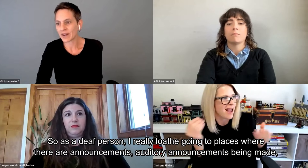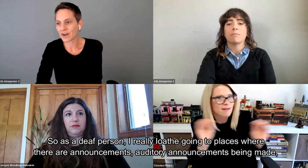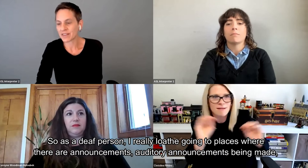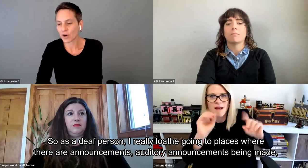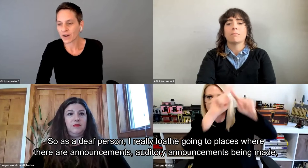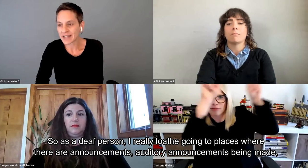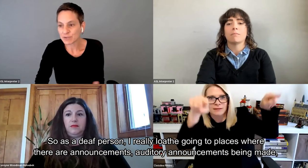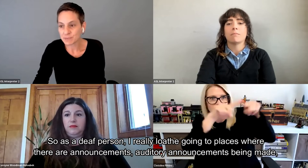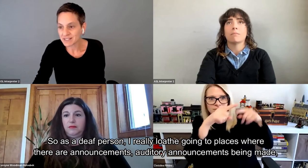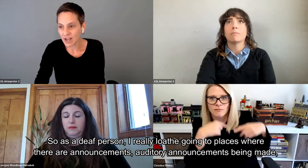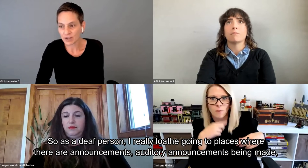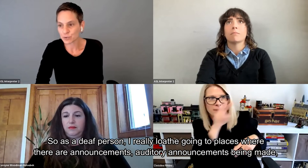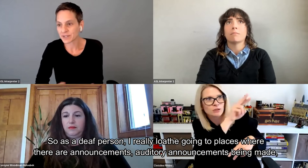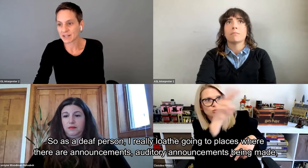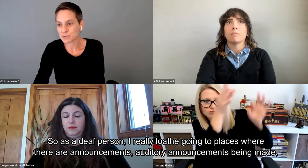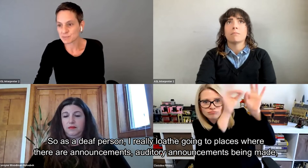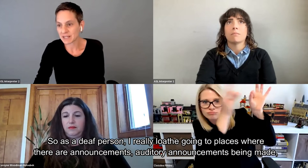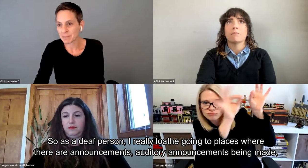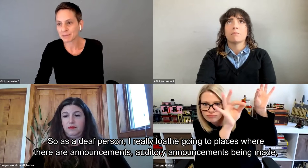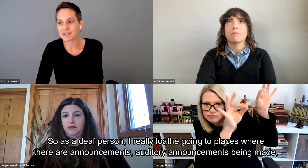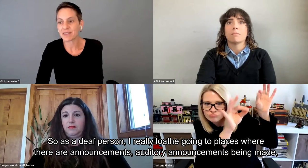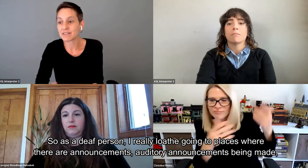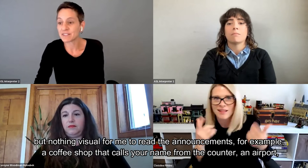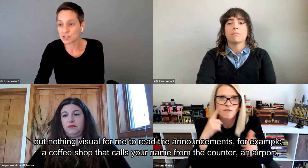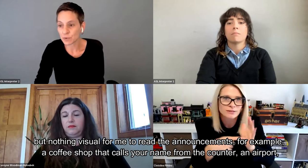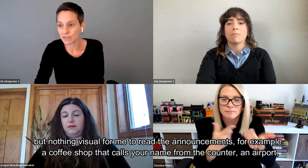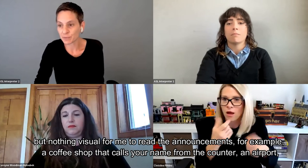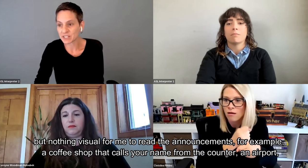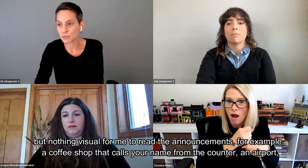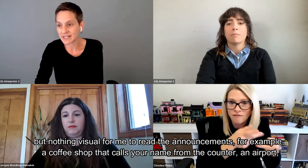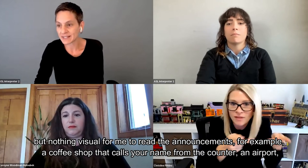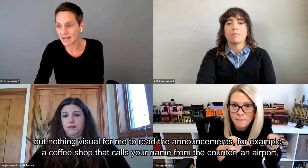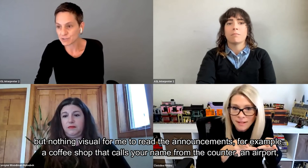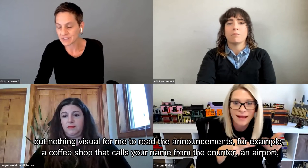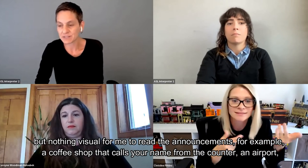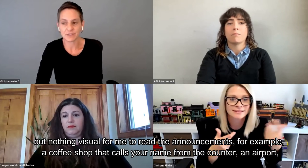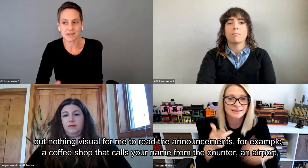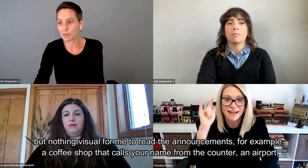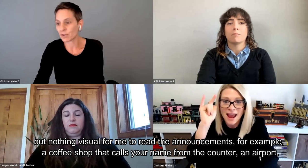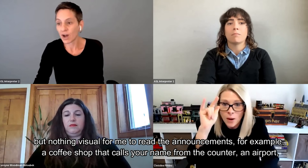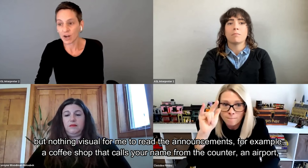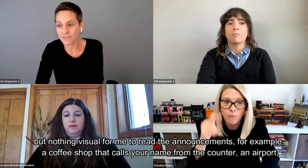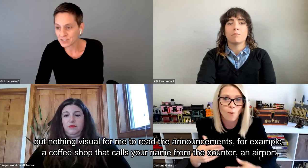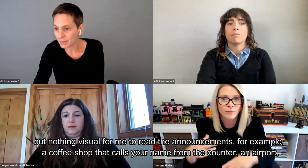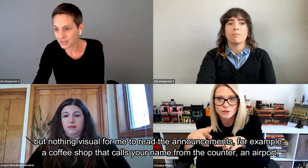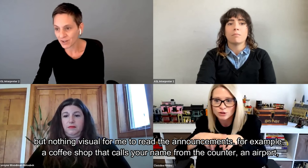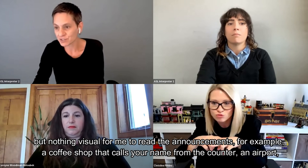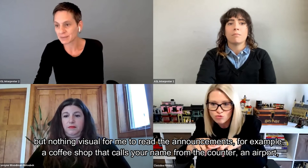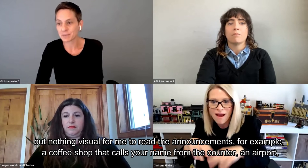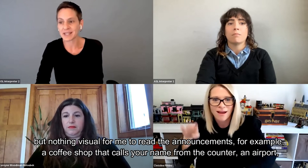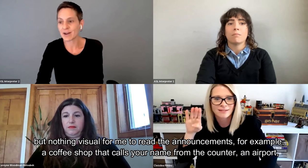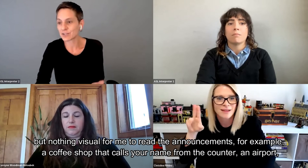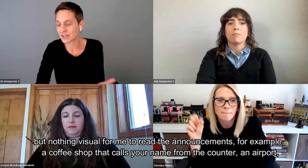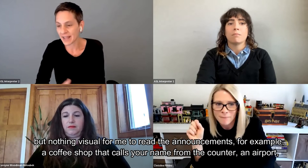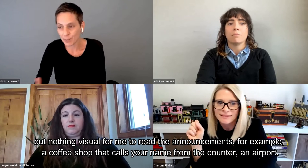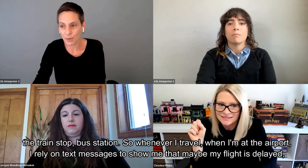where there are announcements, auditory announcements being made, but nothing visual for me to read the announcements. For example, a coffee shop that calls